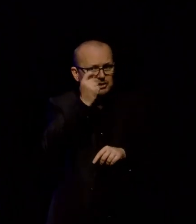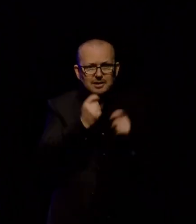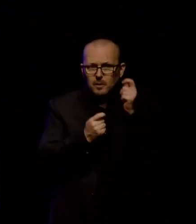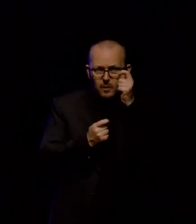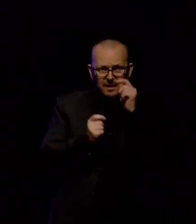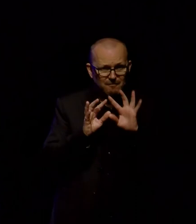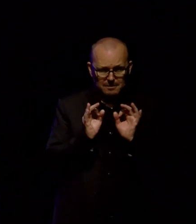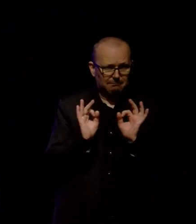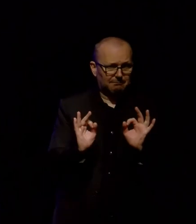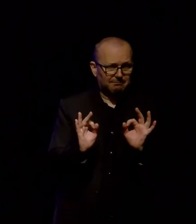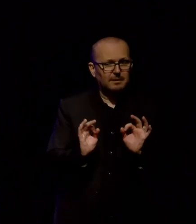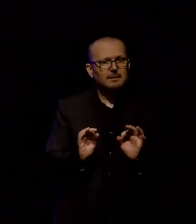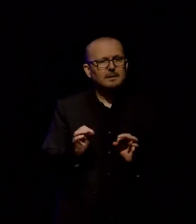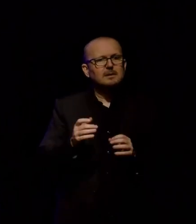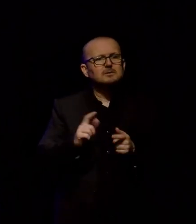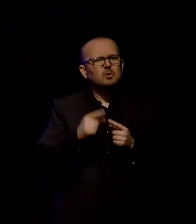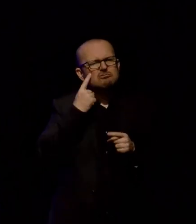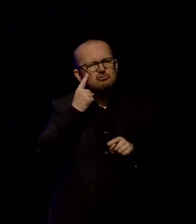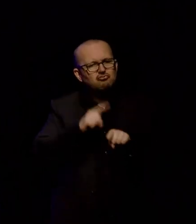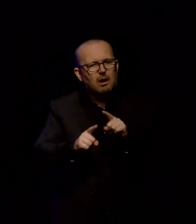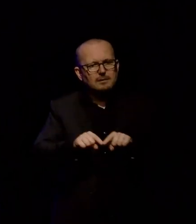Positioned in various spots and various positions.